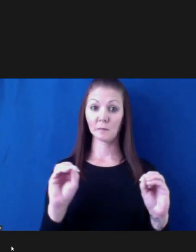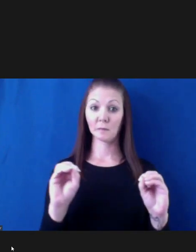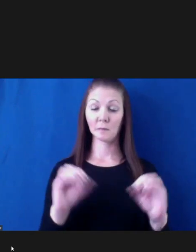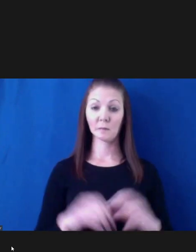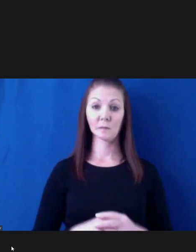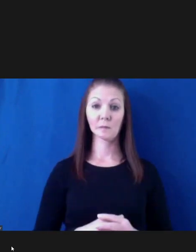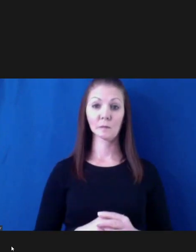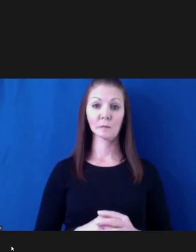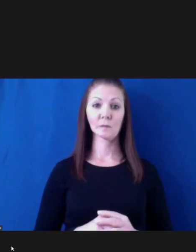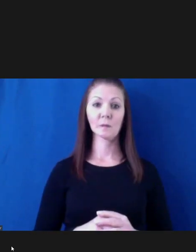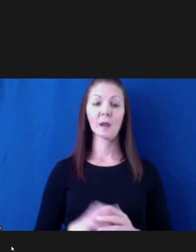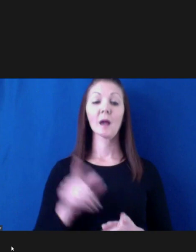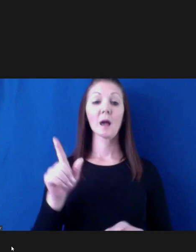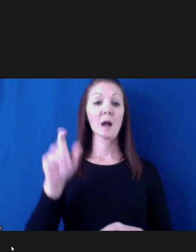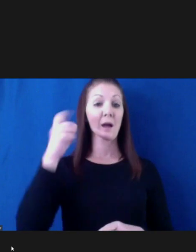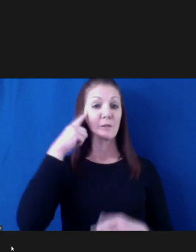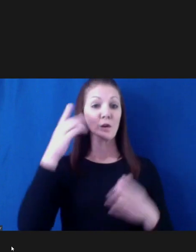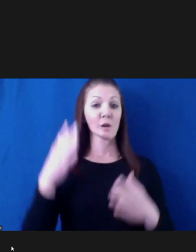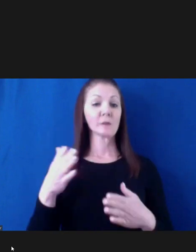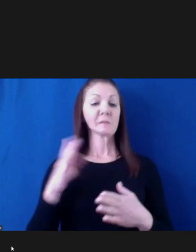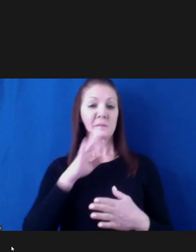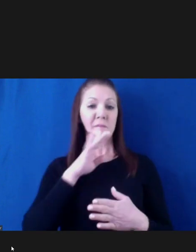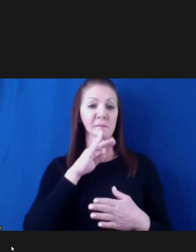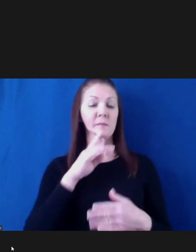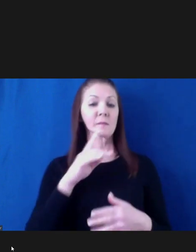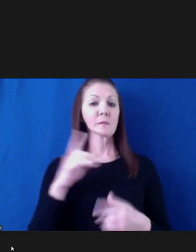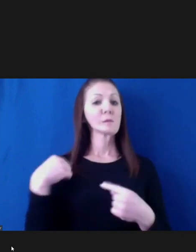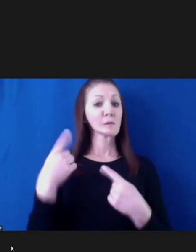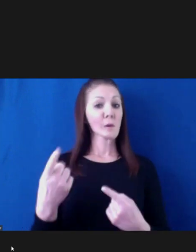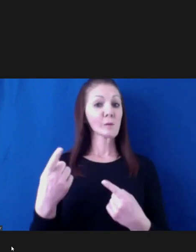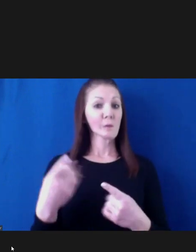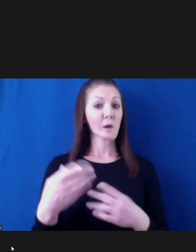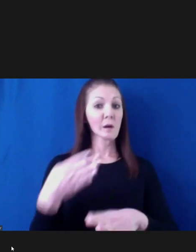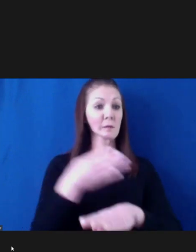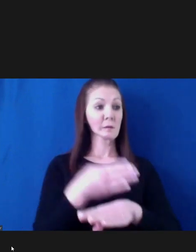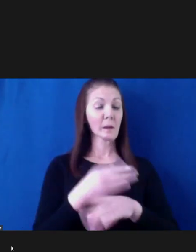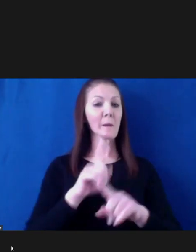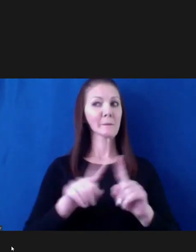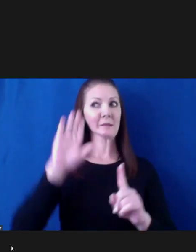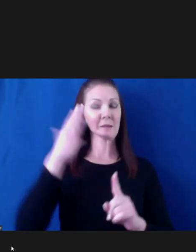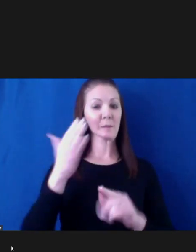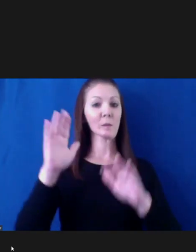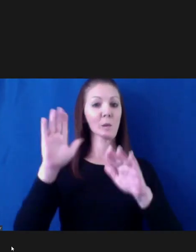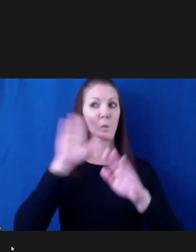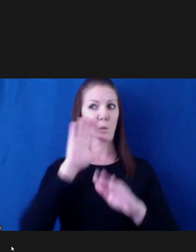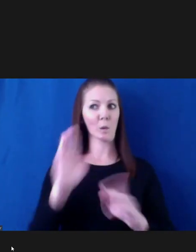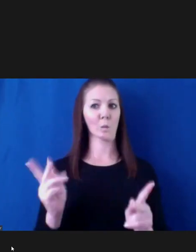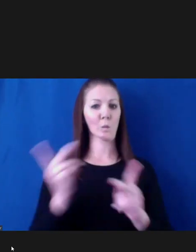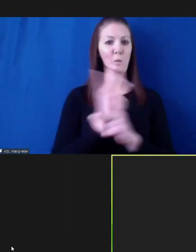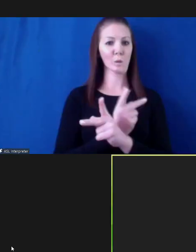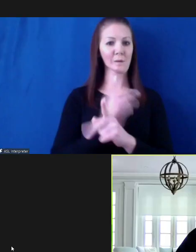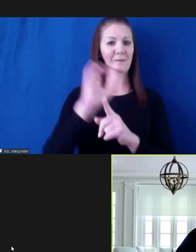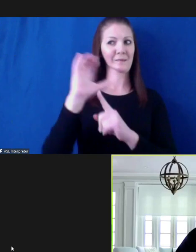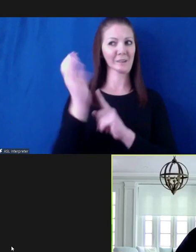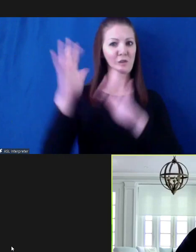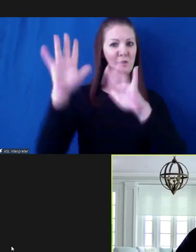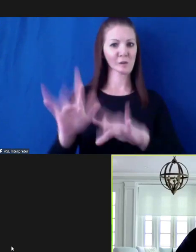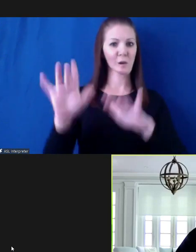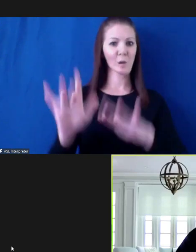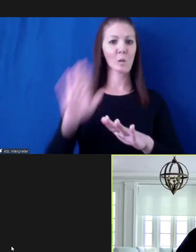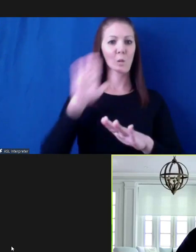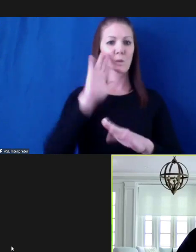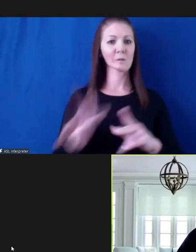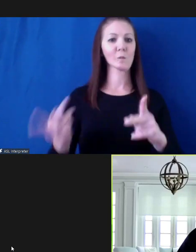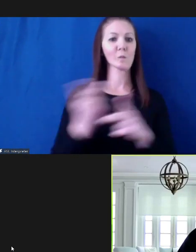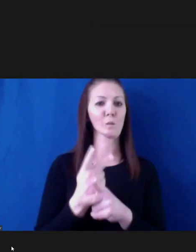I would say so far, so good, but it gets a little worse before it gets better, especially in eastern Connecticut. A big